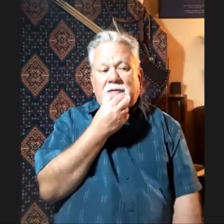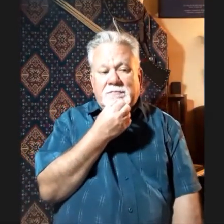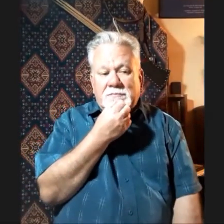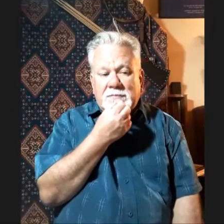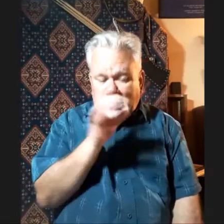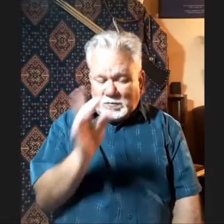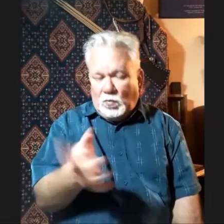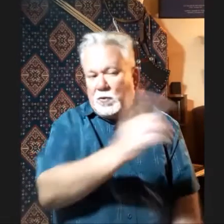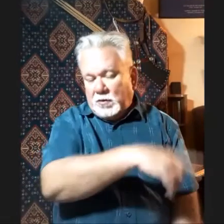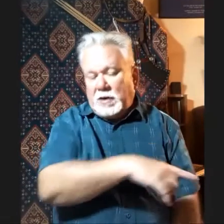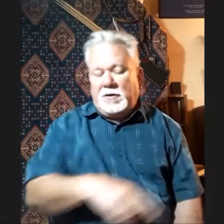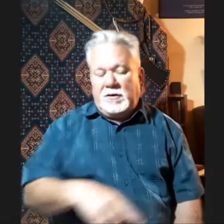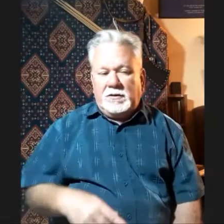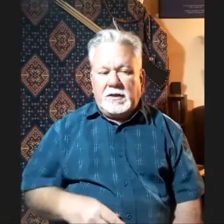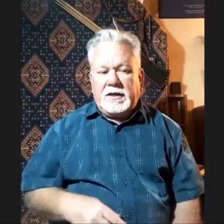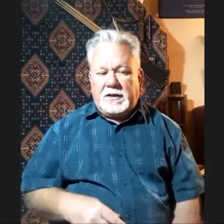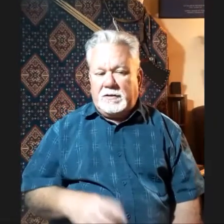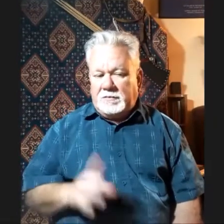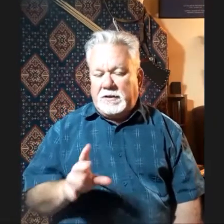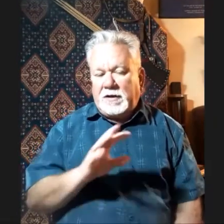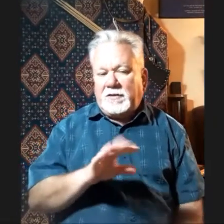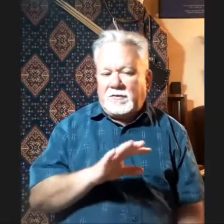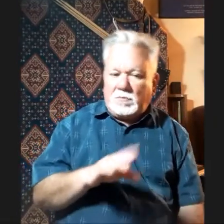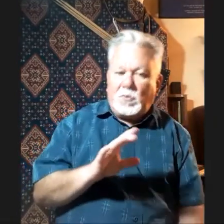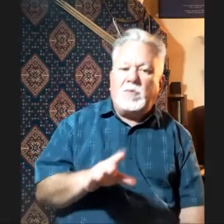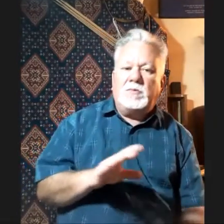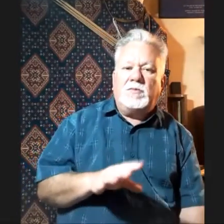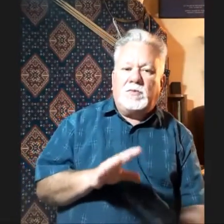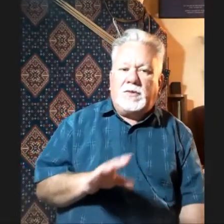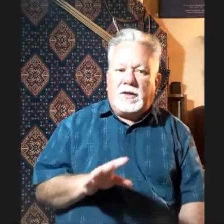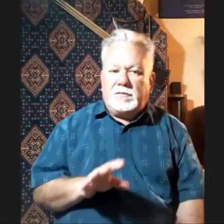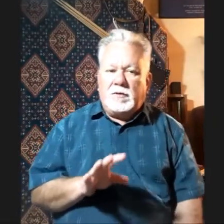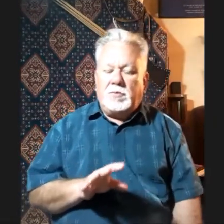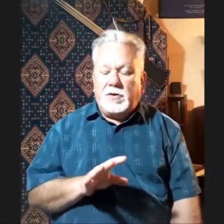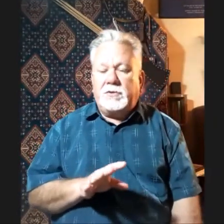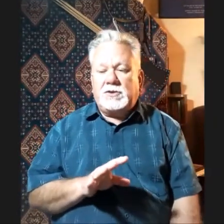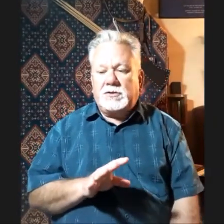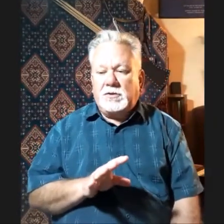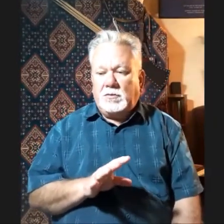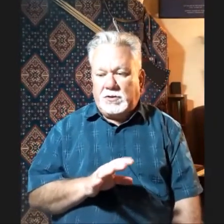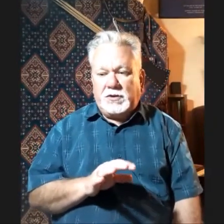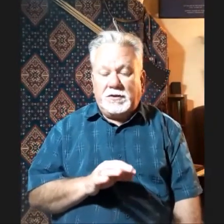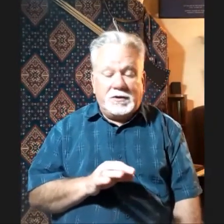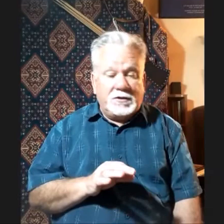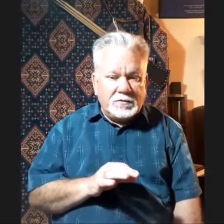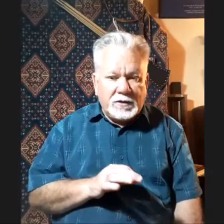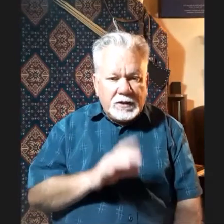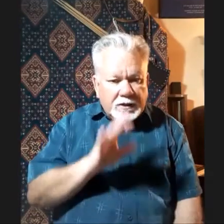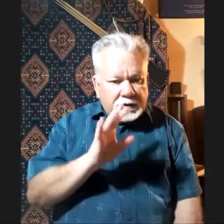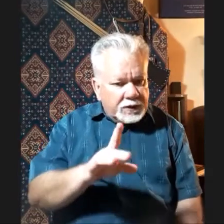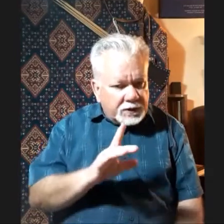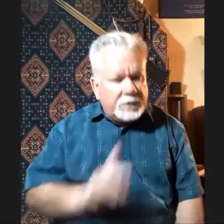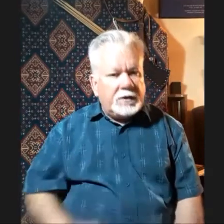However, we will go into this later, there are some problems with that approach, which I didn't think of, the other thing